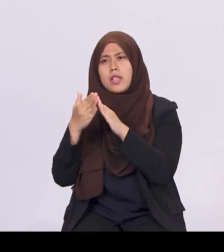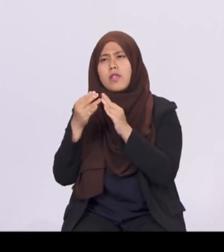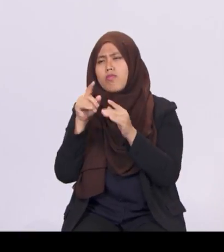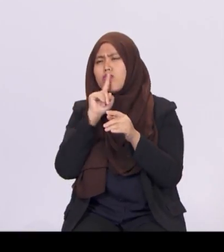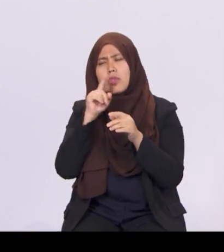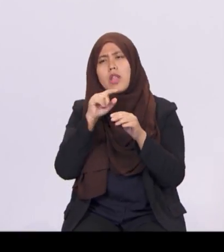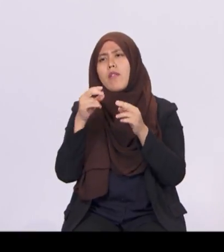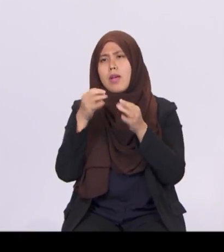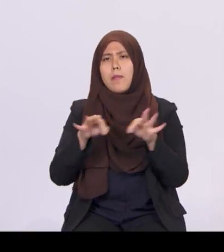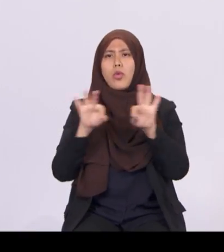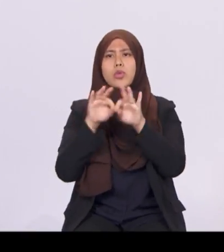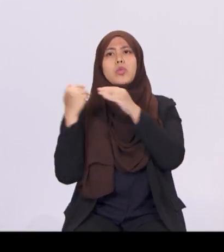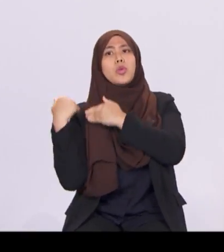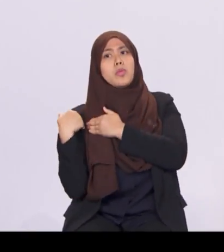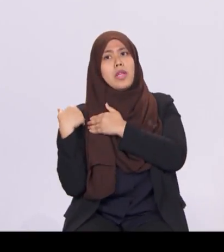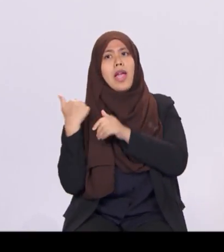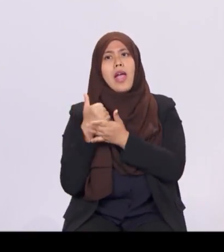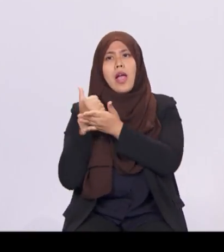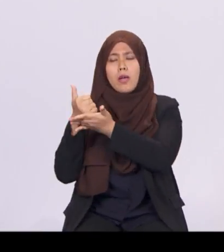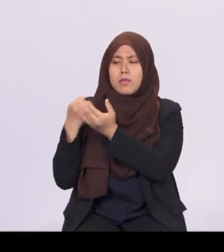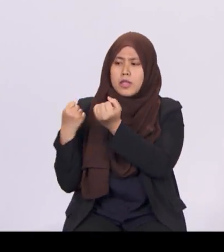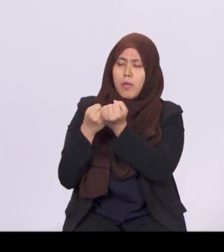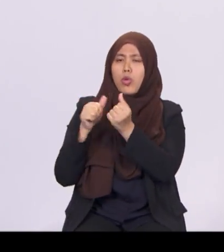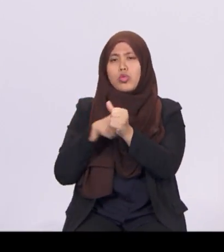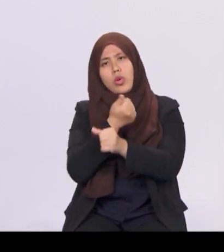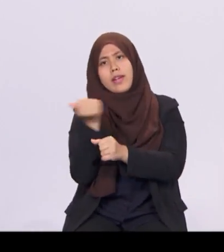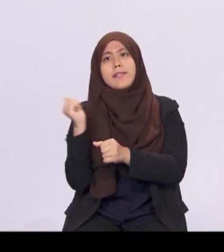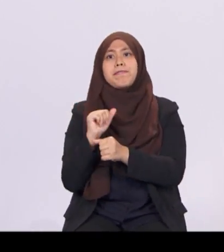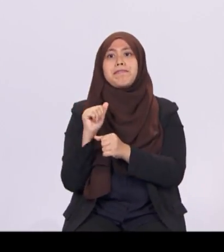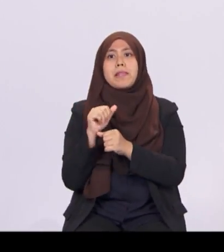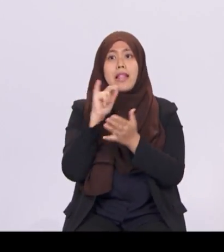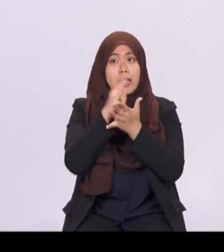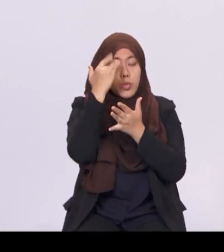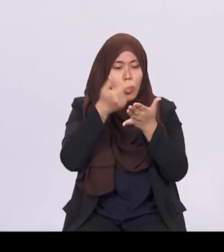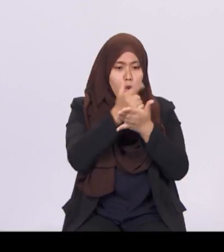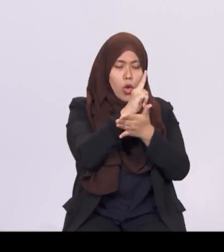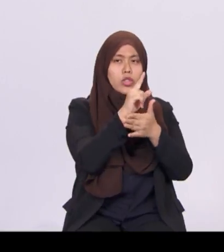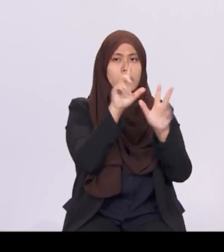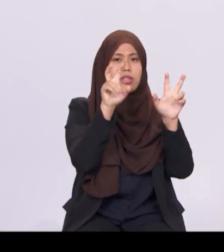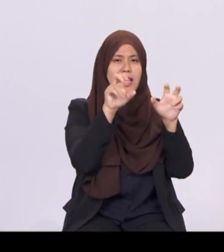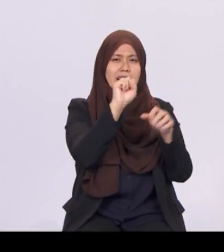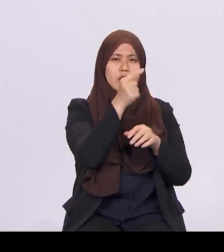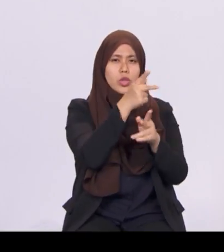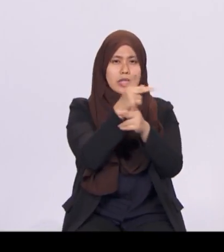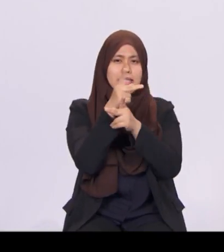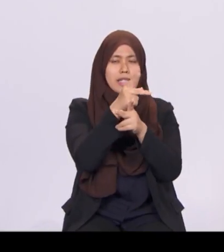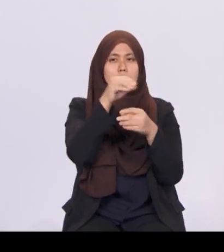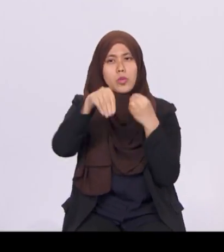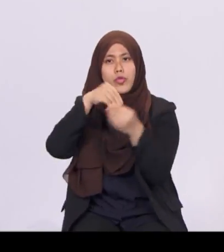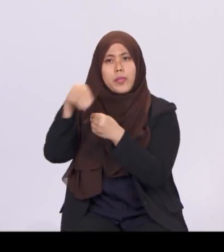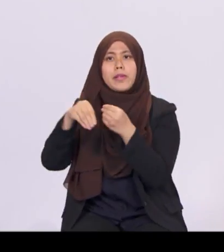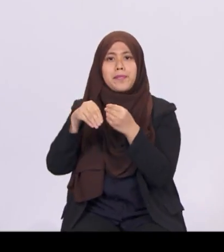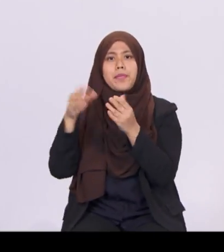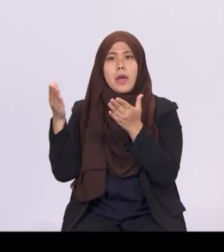That is why we launched the SG Cares Movement, to bring together the public, private and people sector sectors,